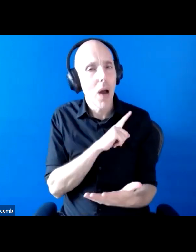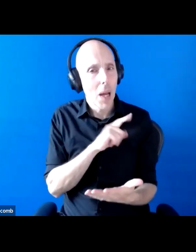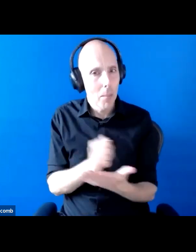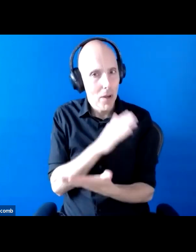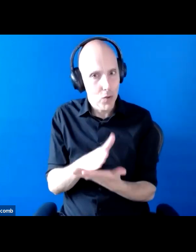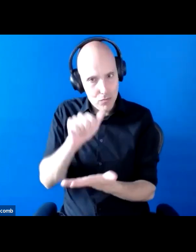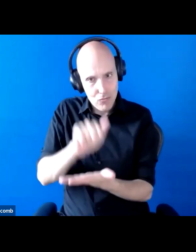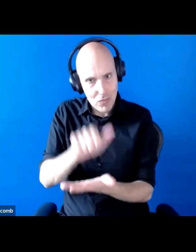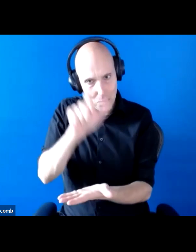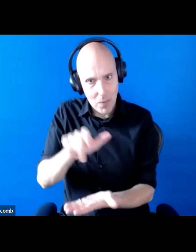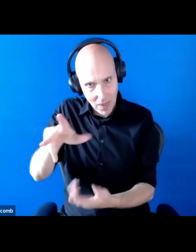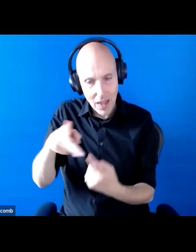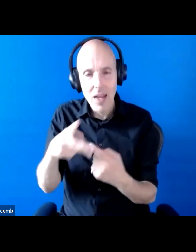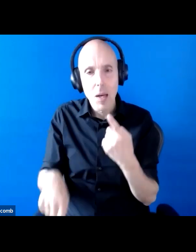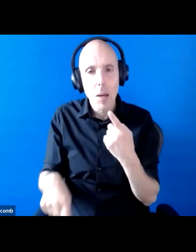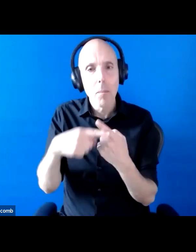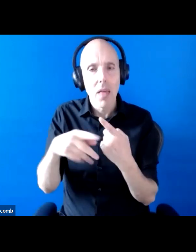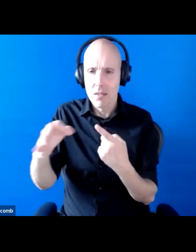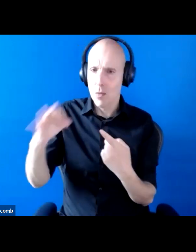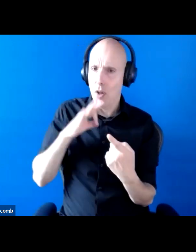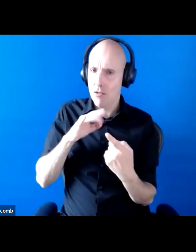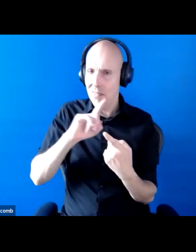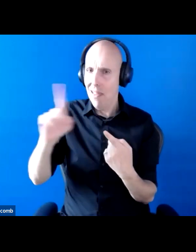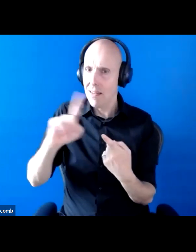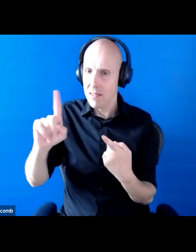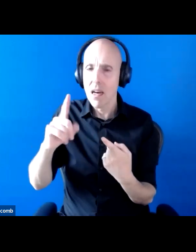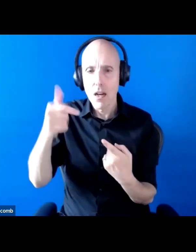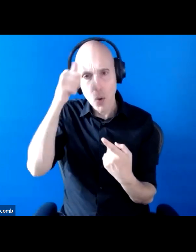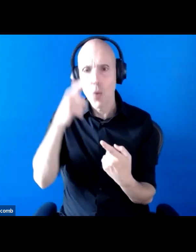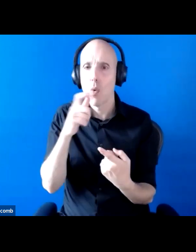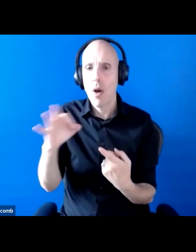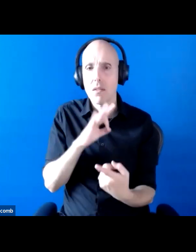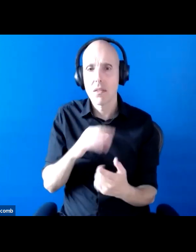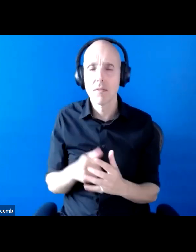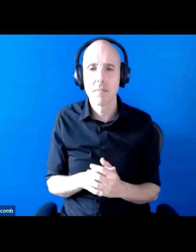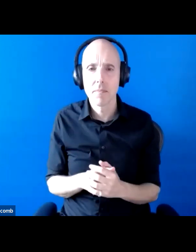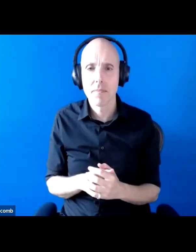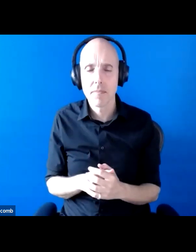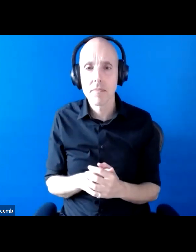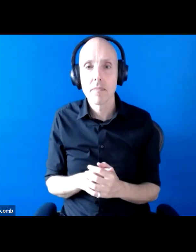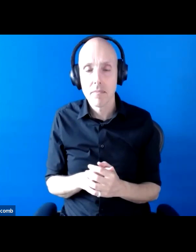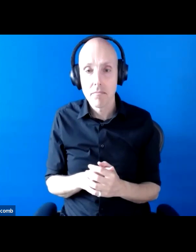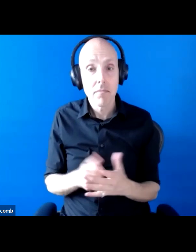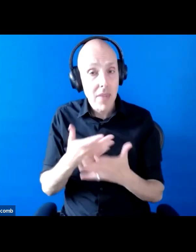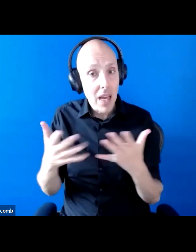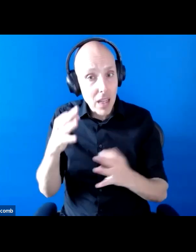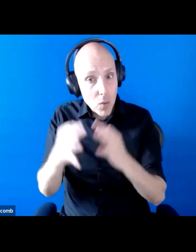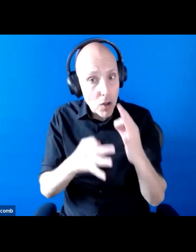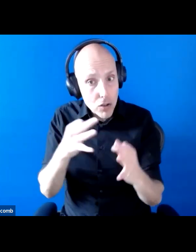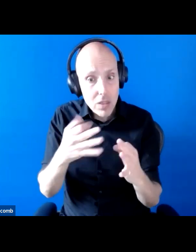we know who is asking questions when we get to the Q&A later on. If you have any questions for the panelists, please type them in the Q